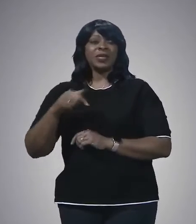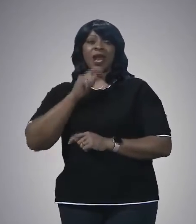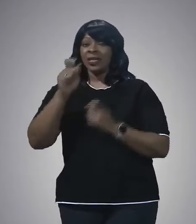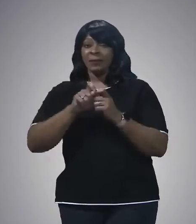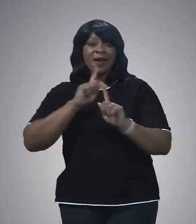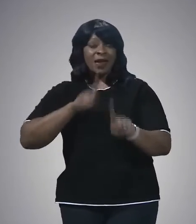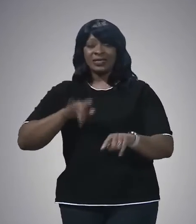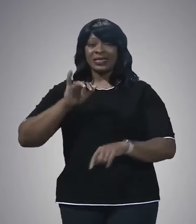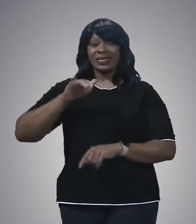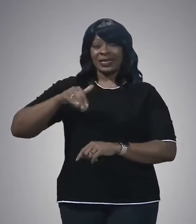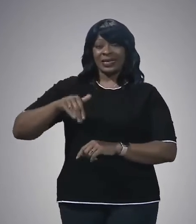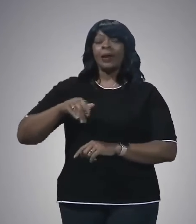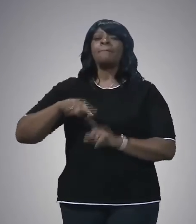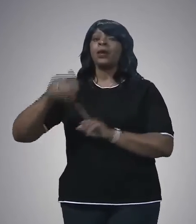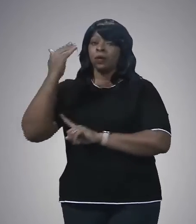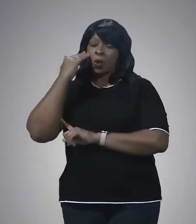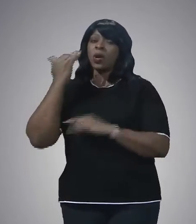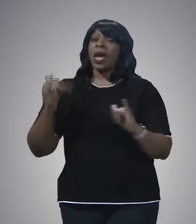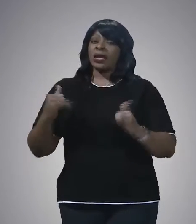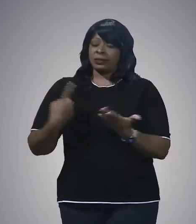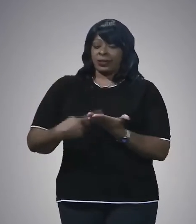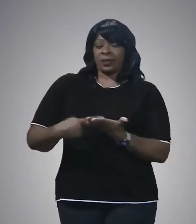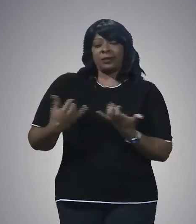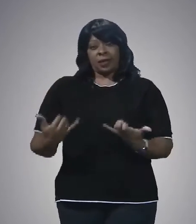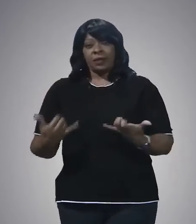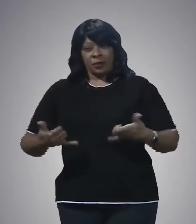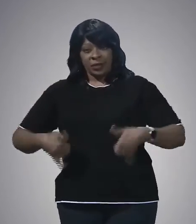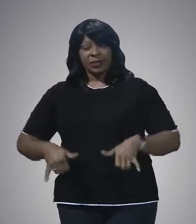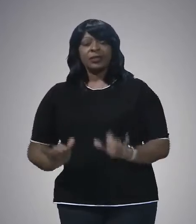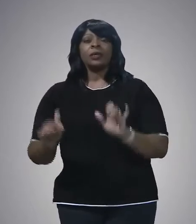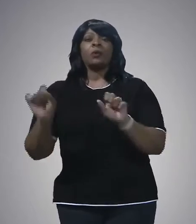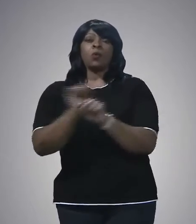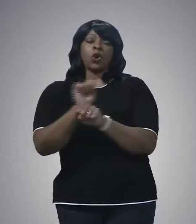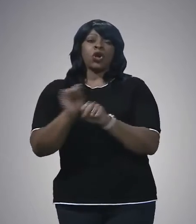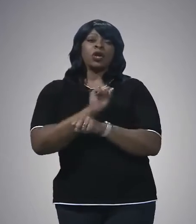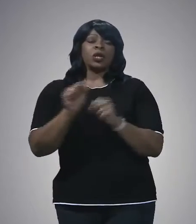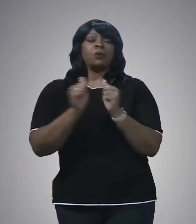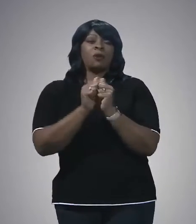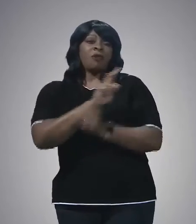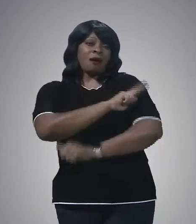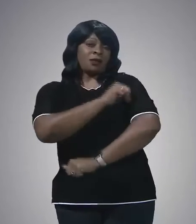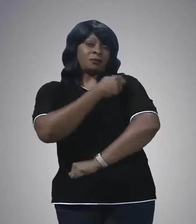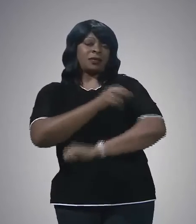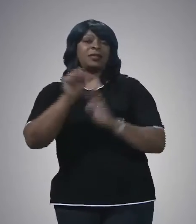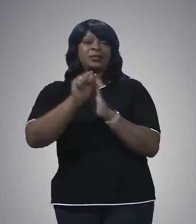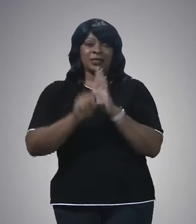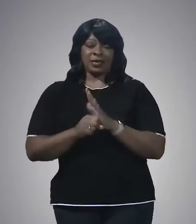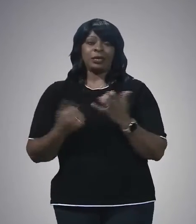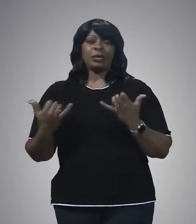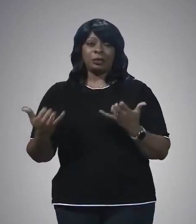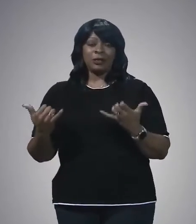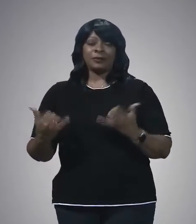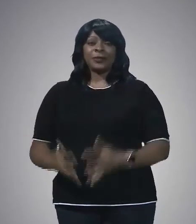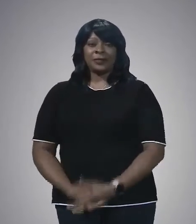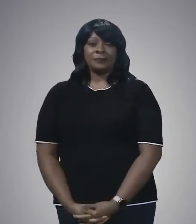answer, but know that that is an active dialogue, and that is something that we are working on with the hospitals and the state, even as we speak.